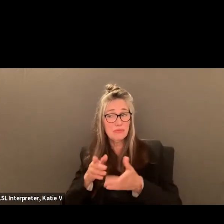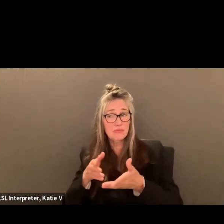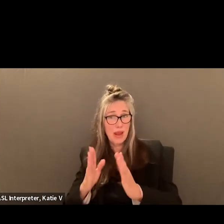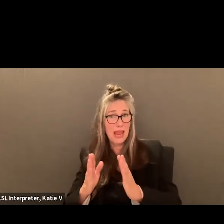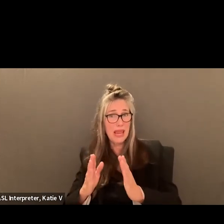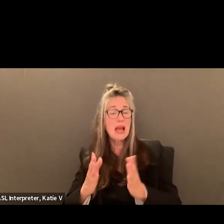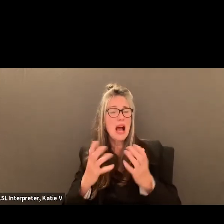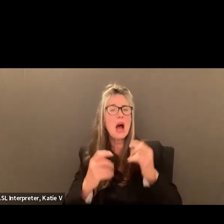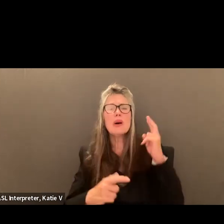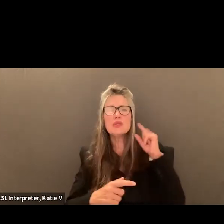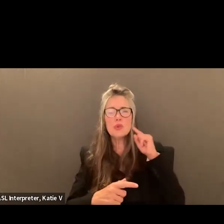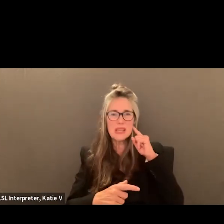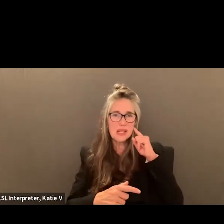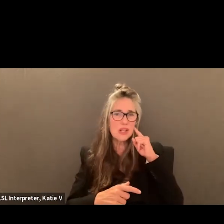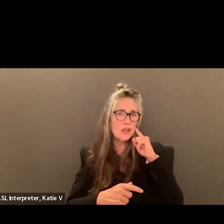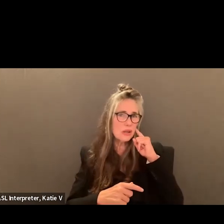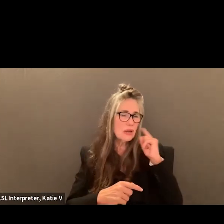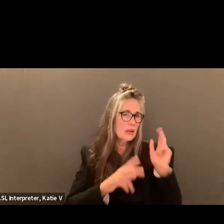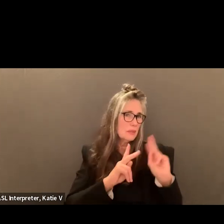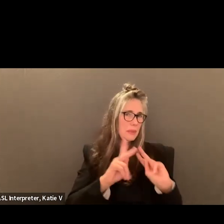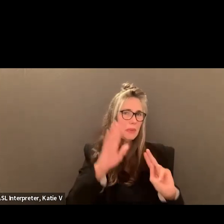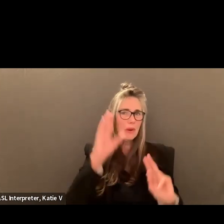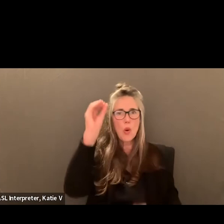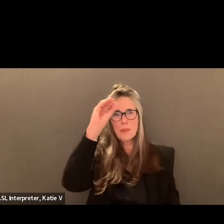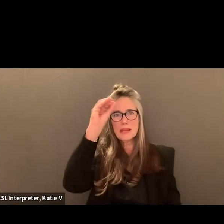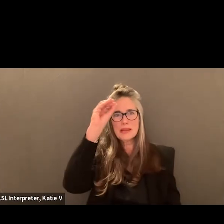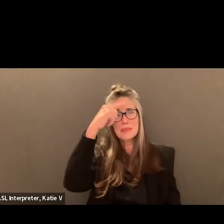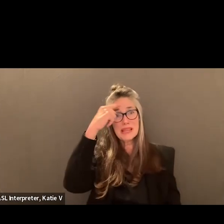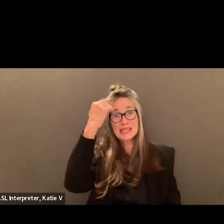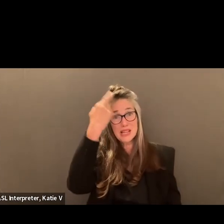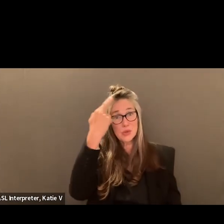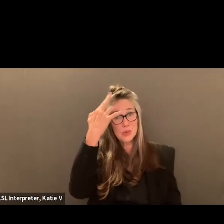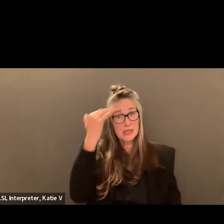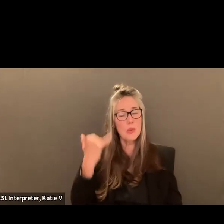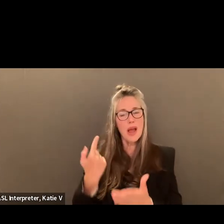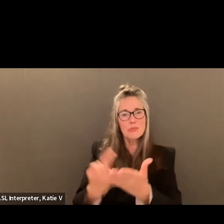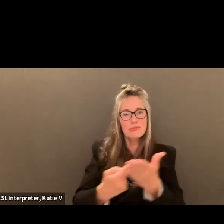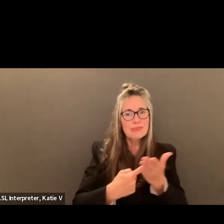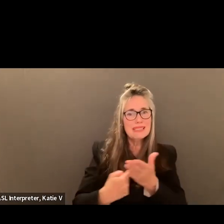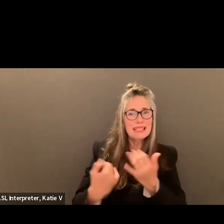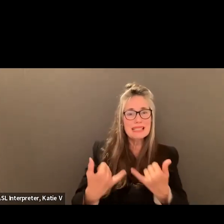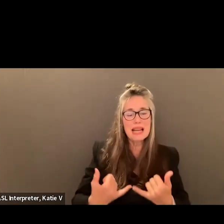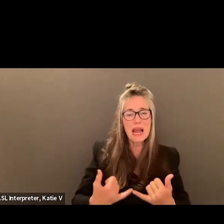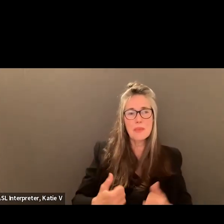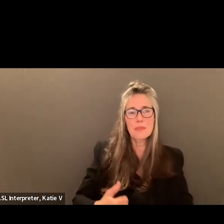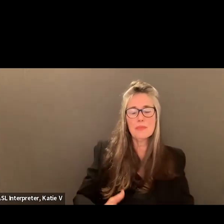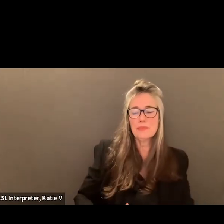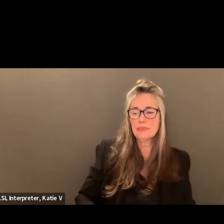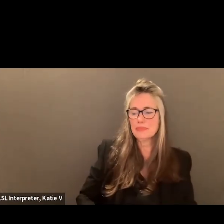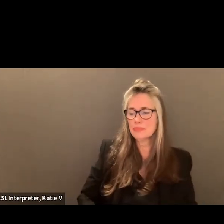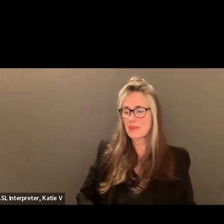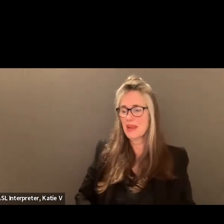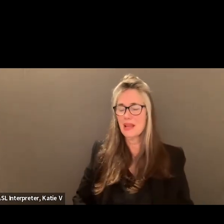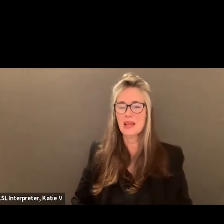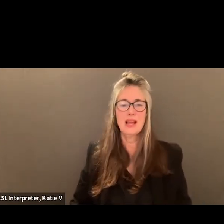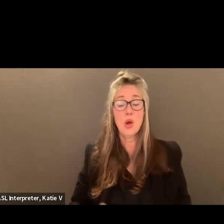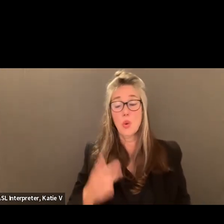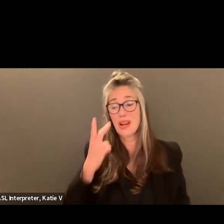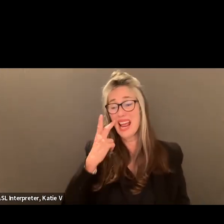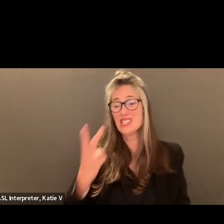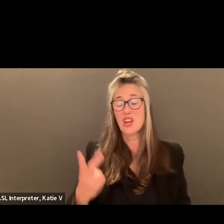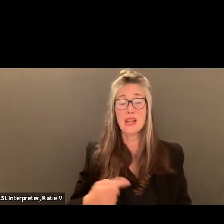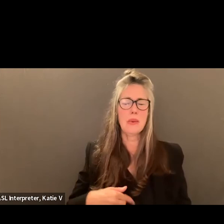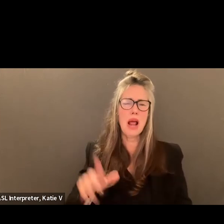of addressing the questions in the process. Ms. I saw this, the first thing I thought is way too long.